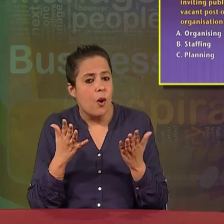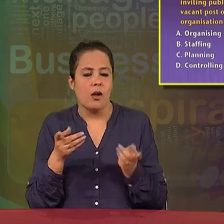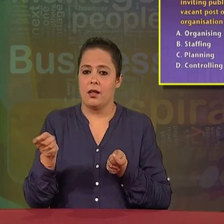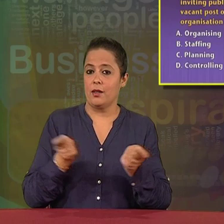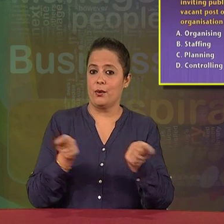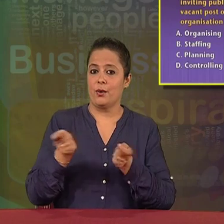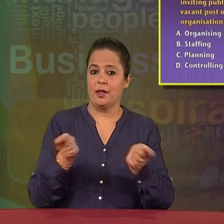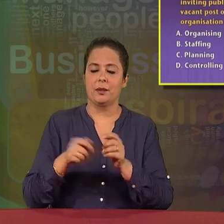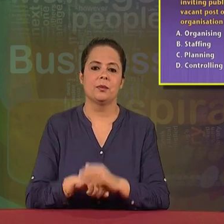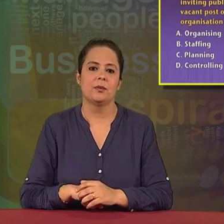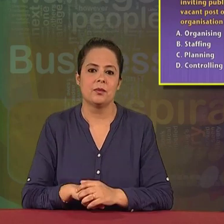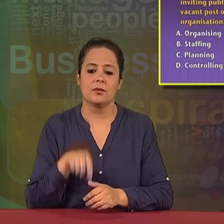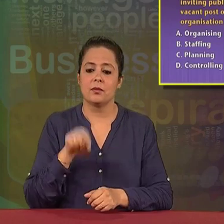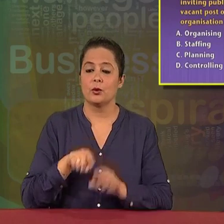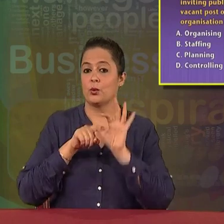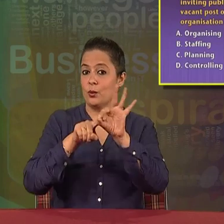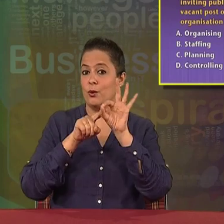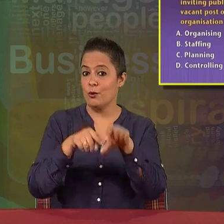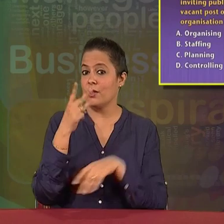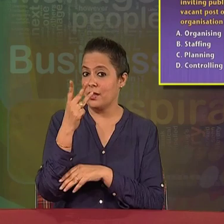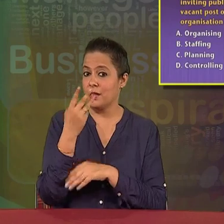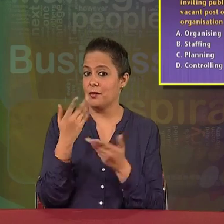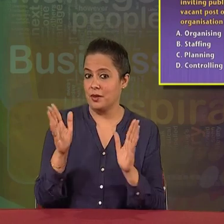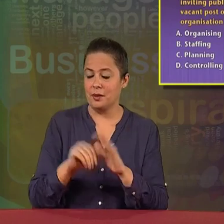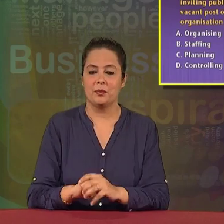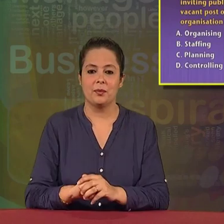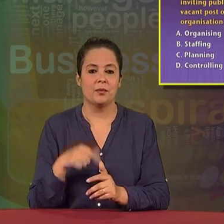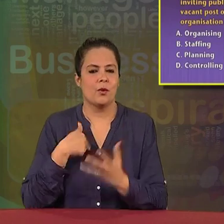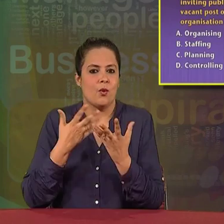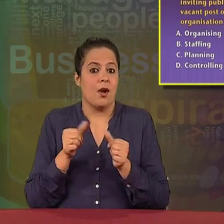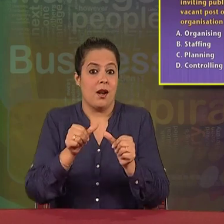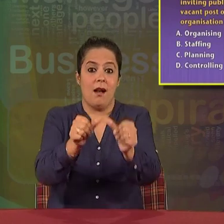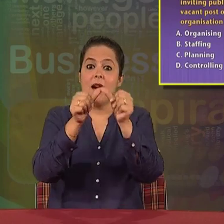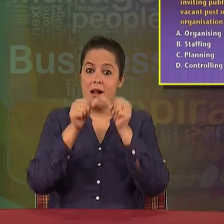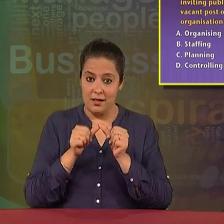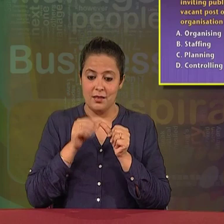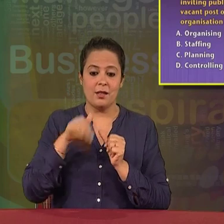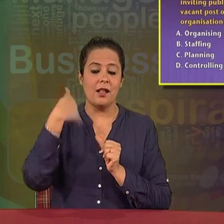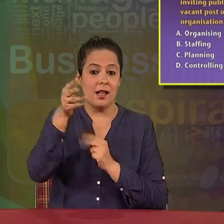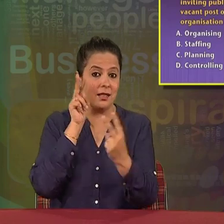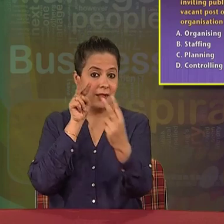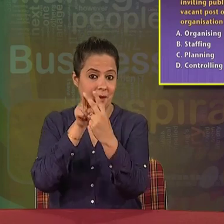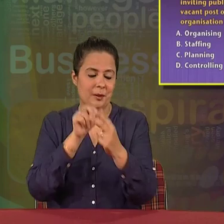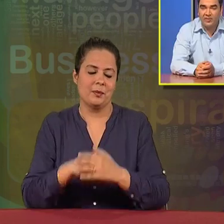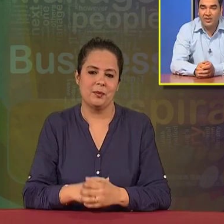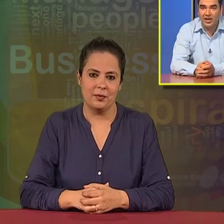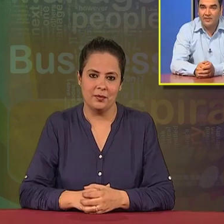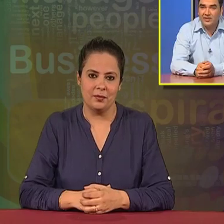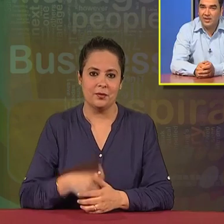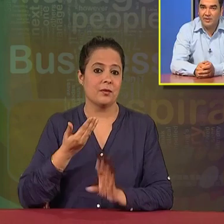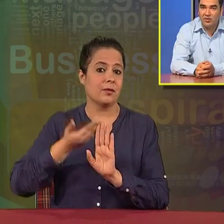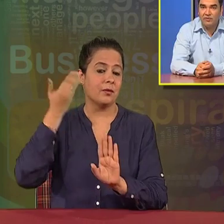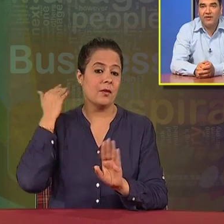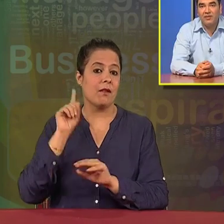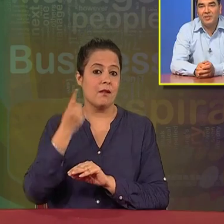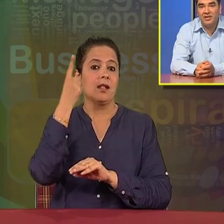D, controlling. Now, these are the three questions which I'm giving to you. And I would like to get the answer from your side in the next episode. In the